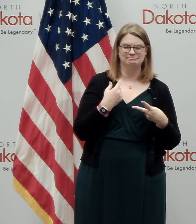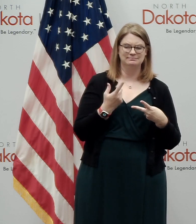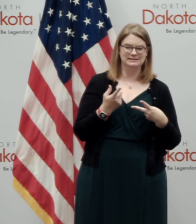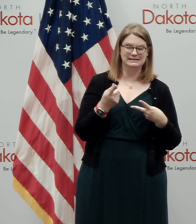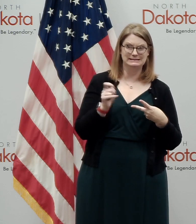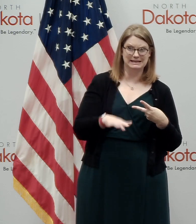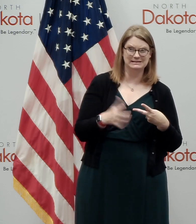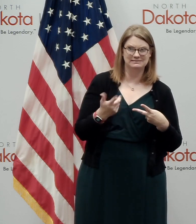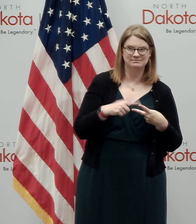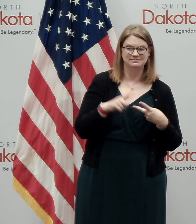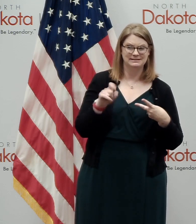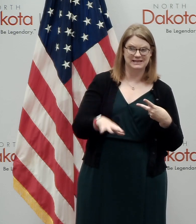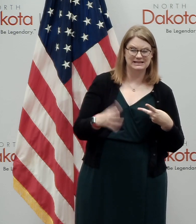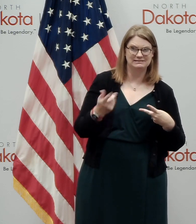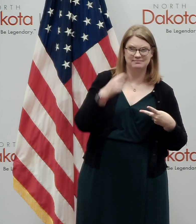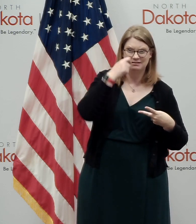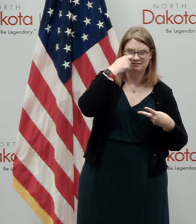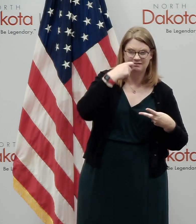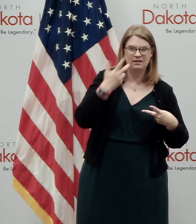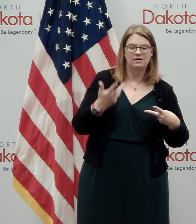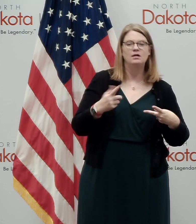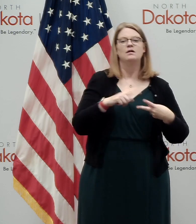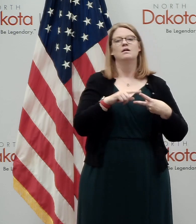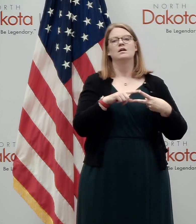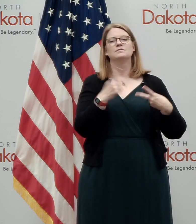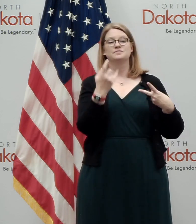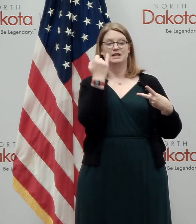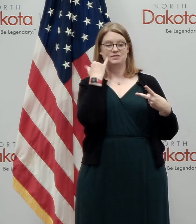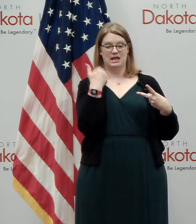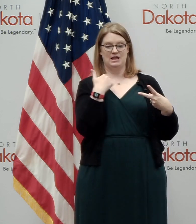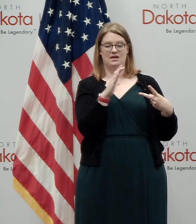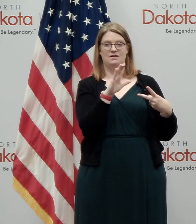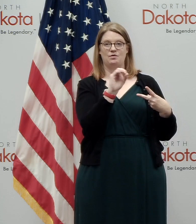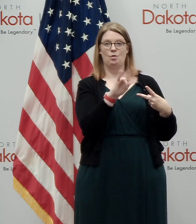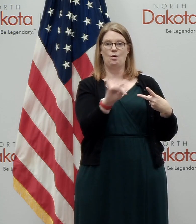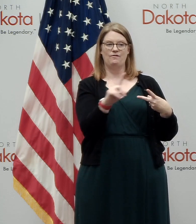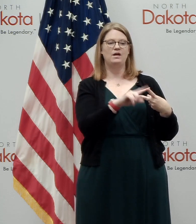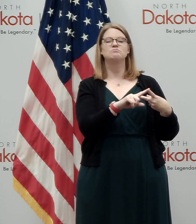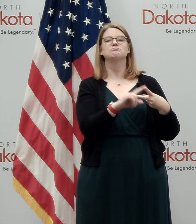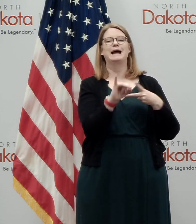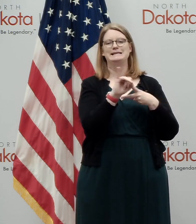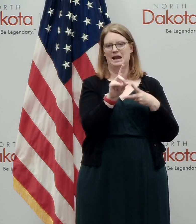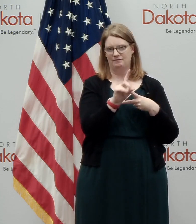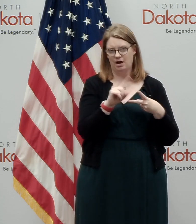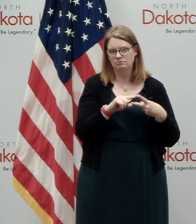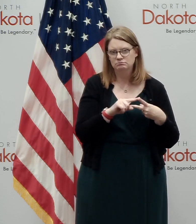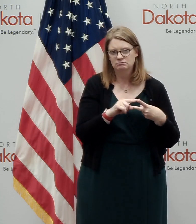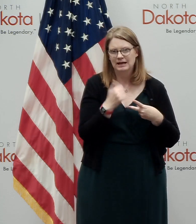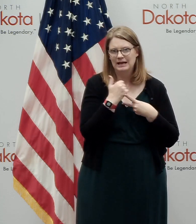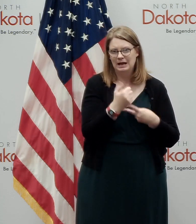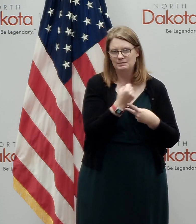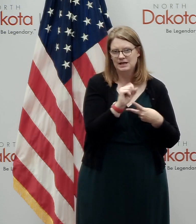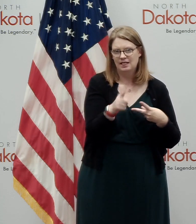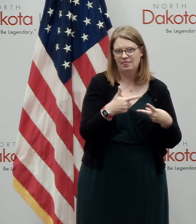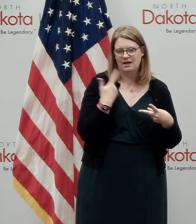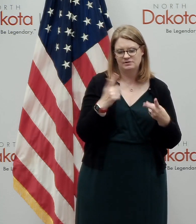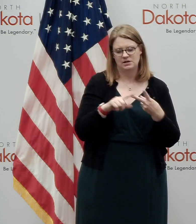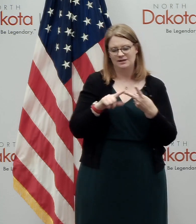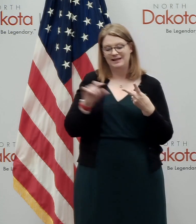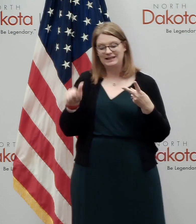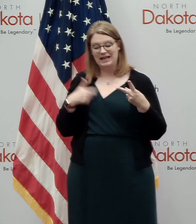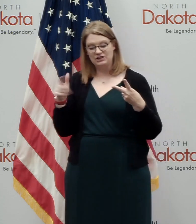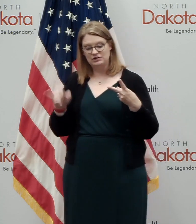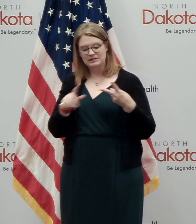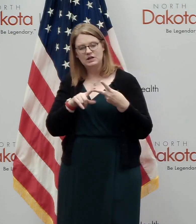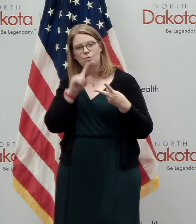test? They get tested, uh, and it turns out if they've got COVID, then you're able, we're able to treat it and help save lives. The other kind of testing is